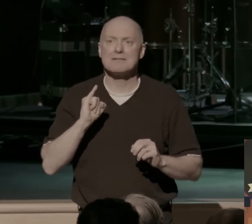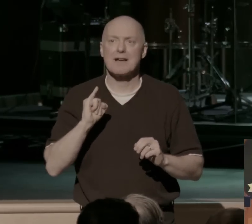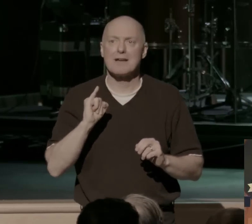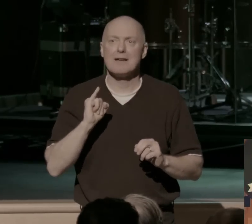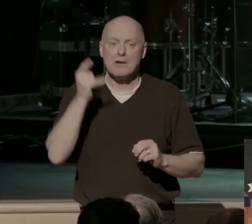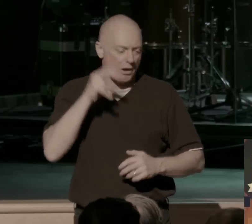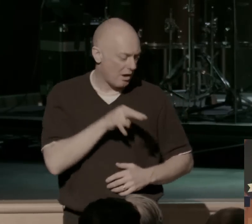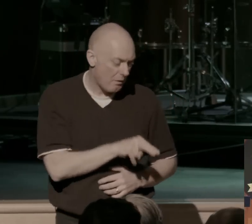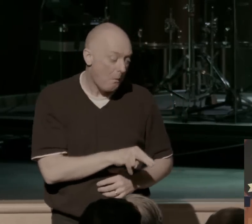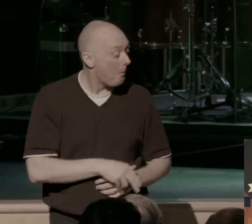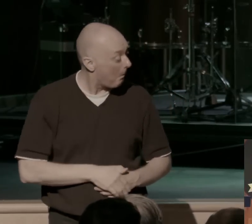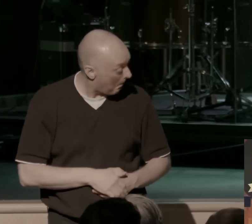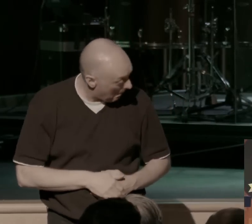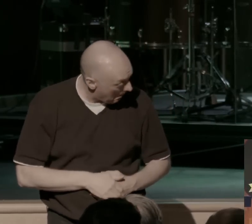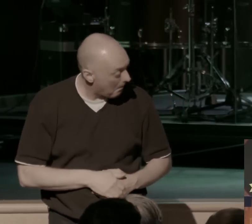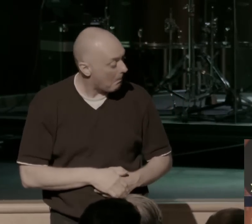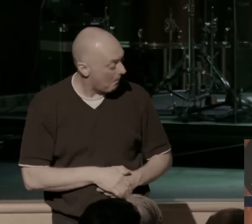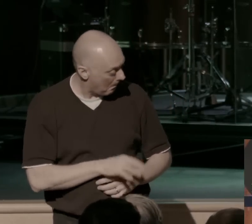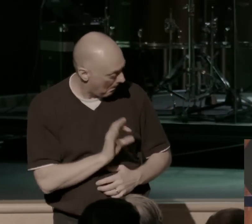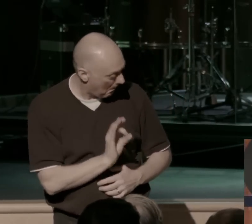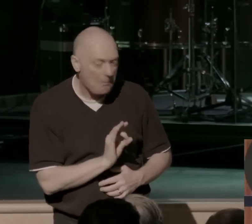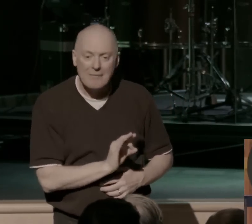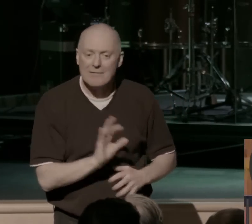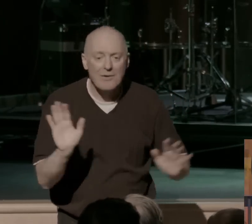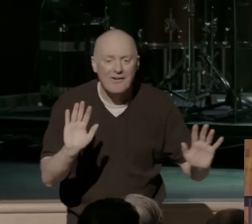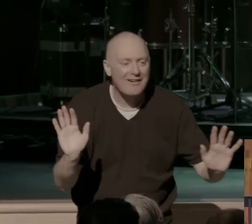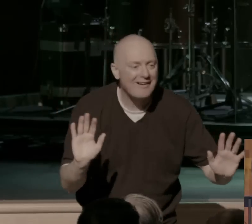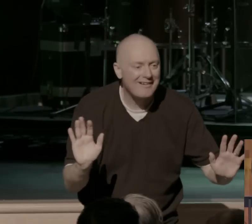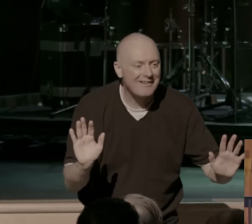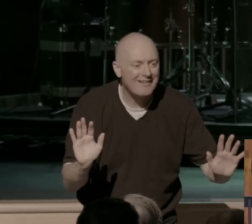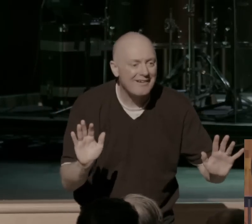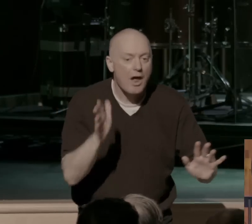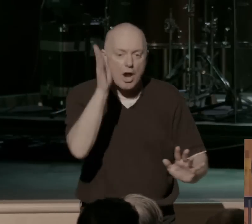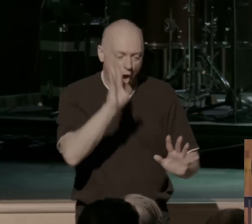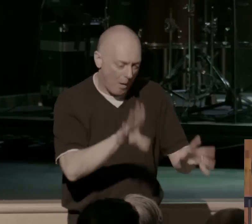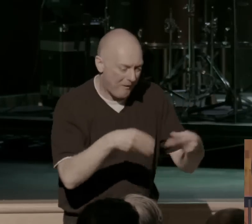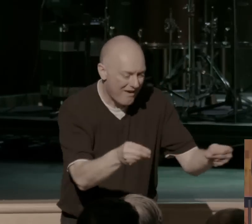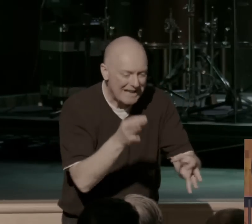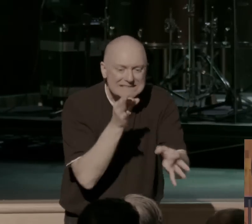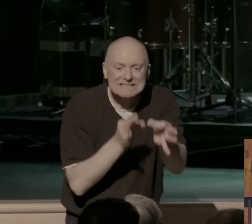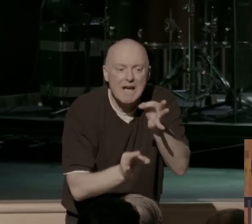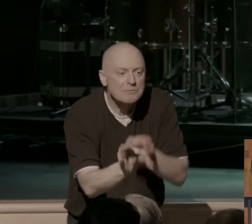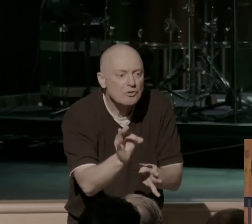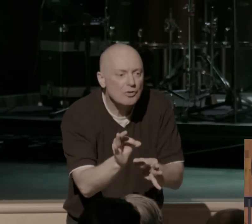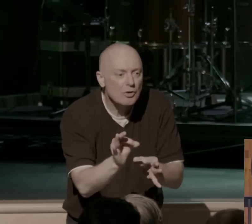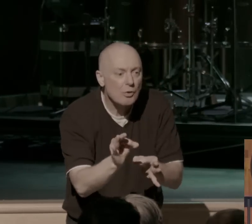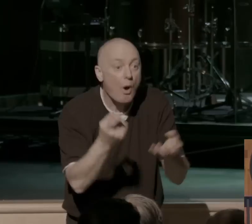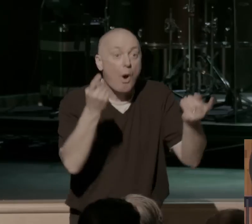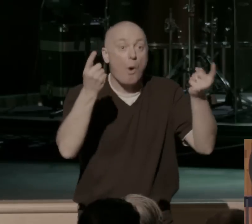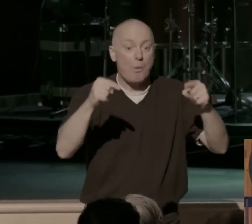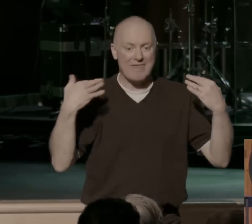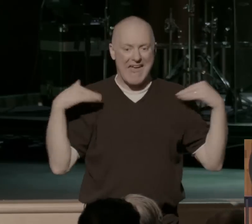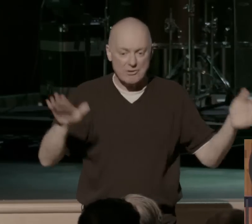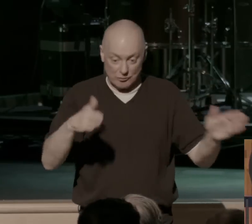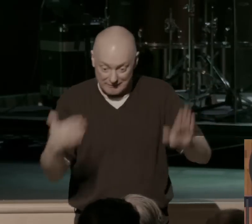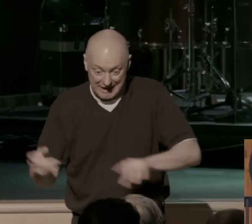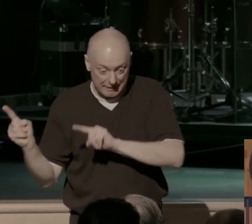favor of God. The picture is this. God says, here's a substitute. Here's something. When the destroyer comes, a substitute for you, where my